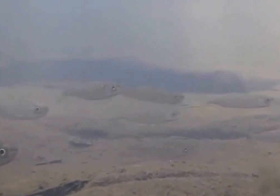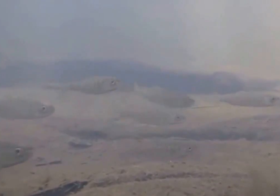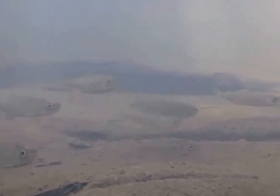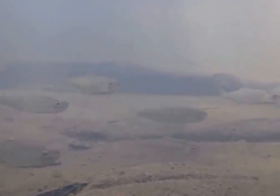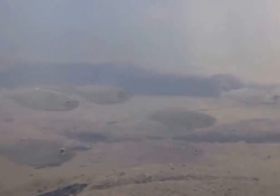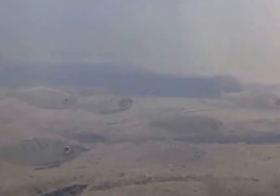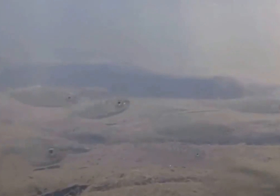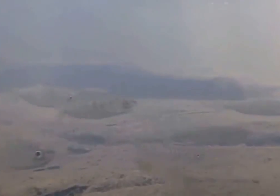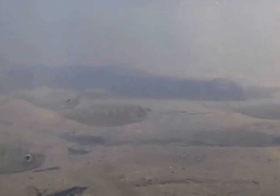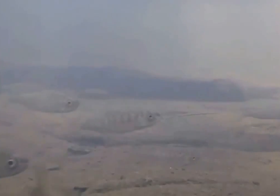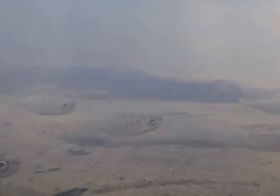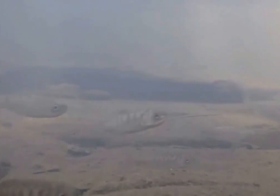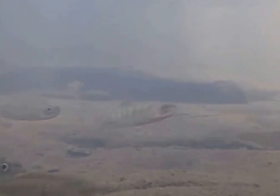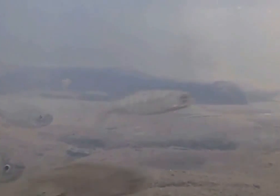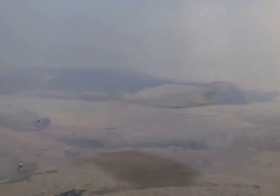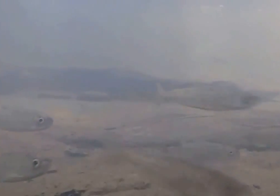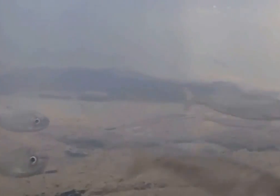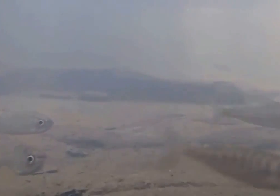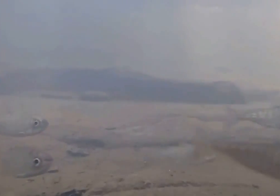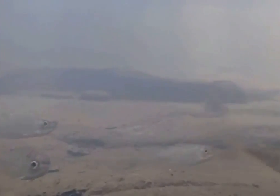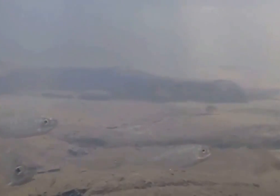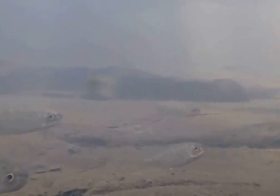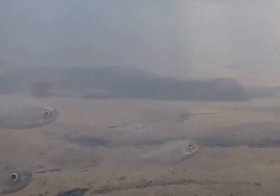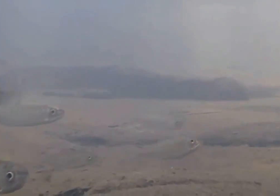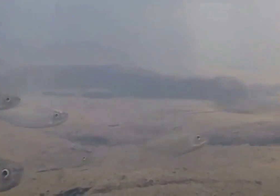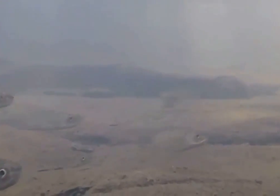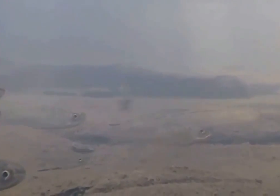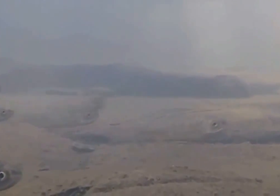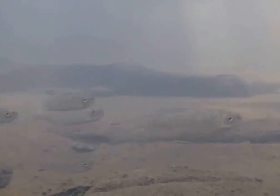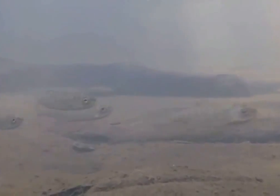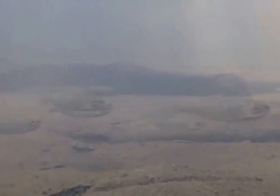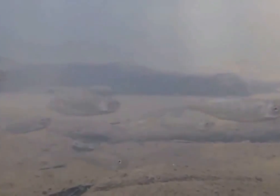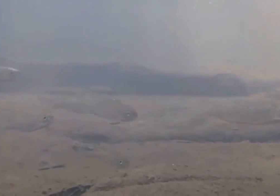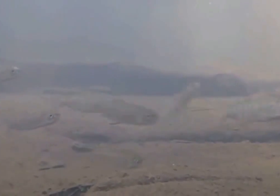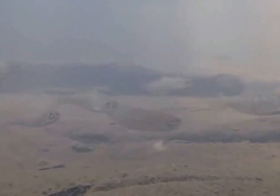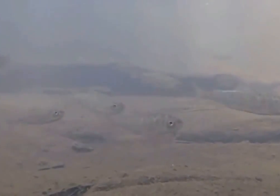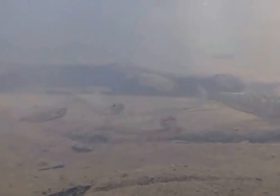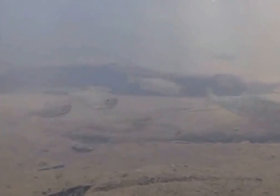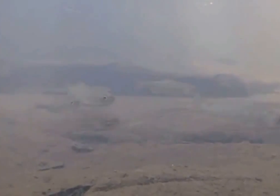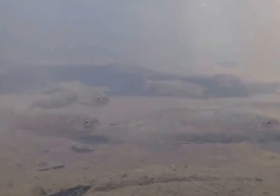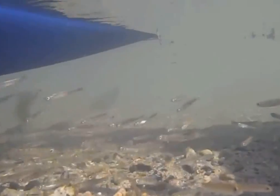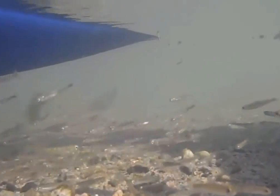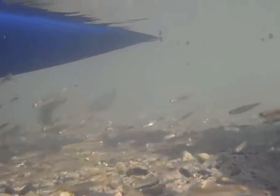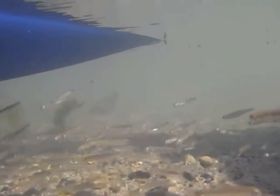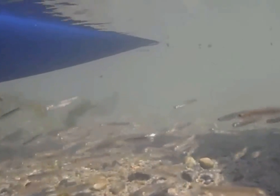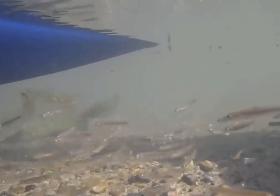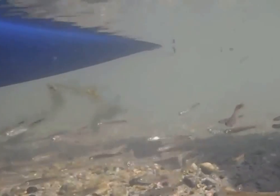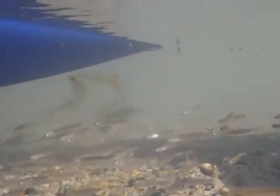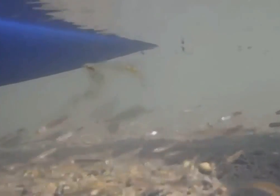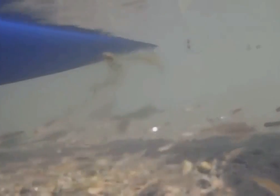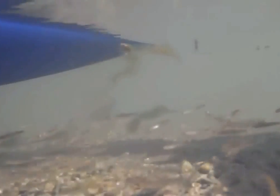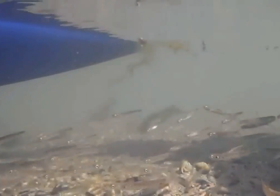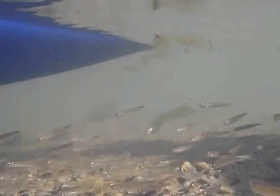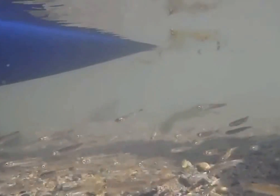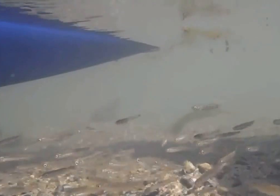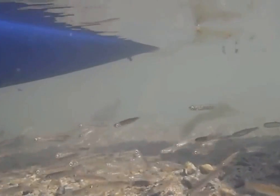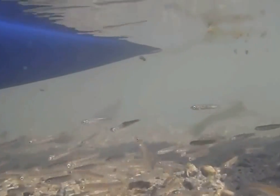together in unison with one mind and of one accord. As they live and eat and grow